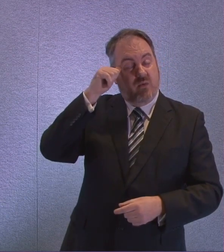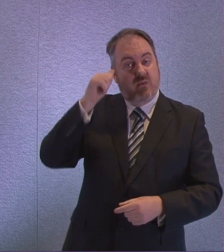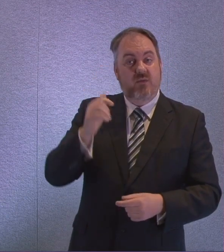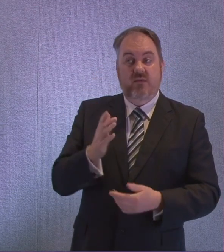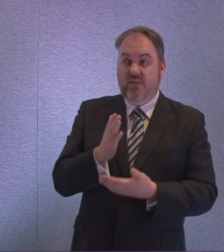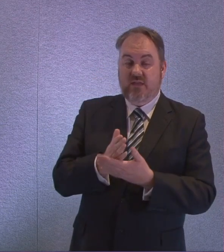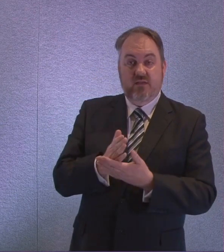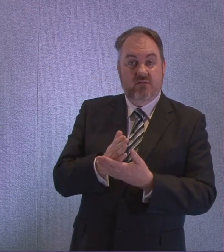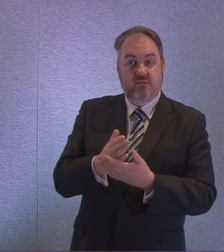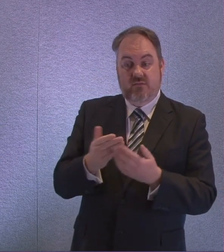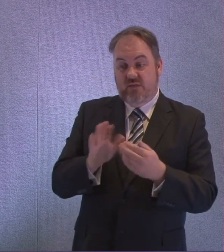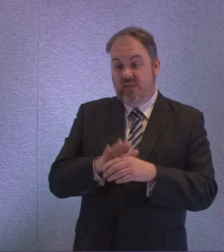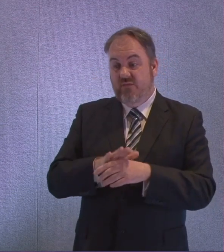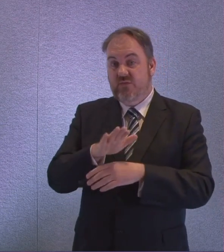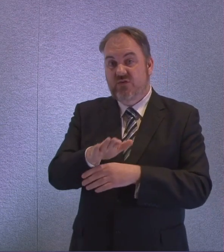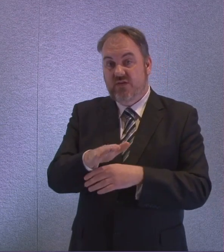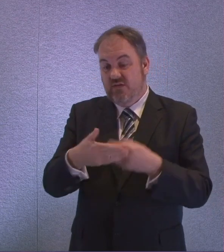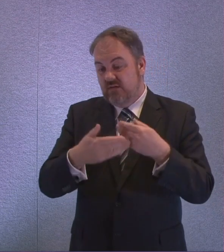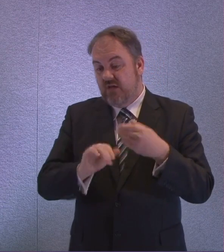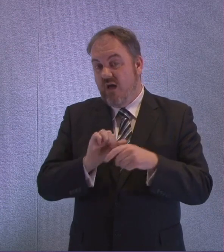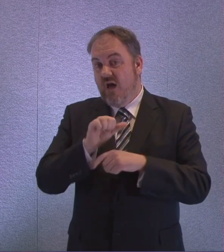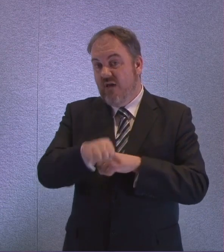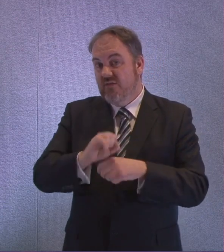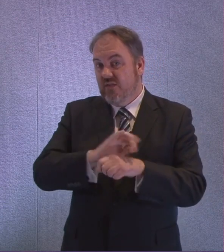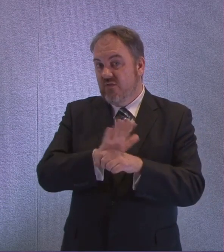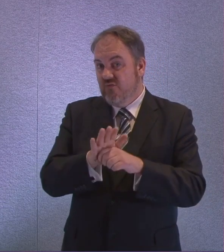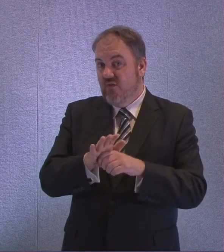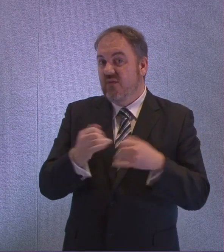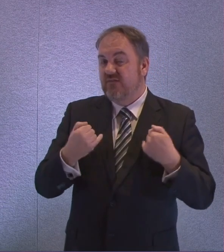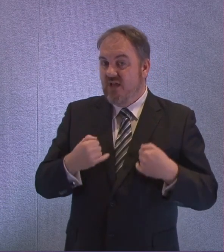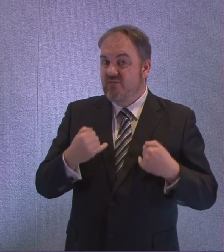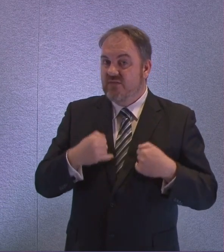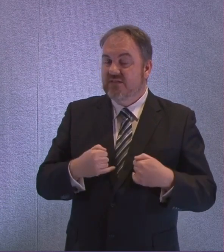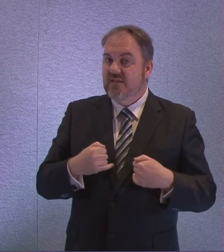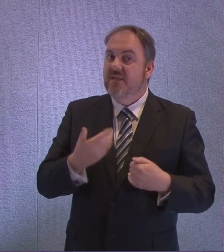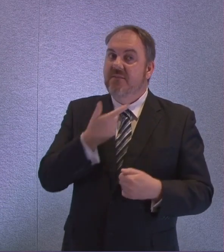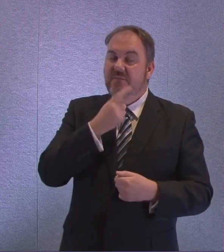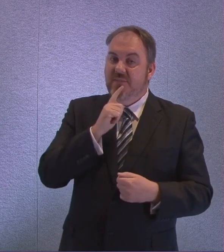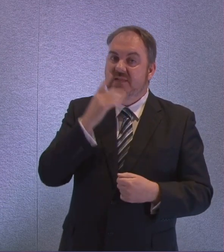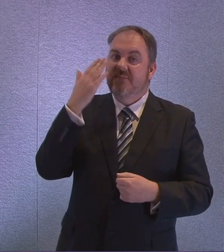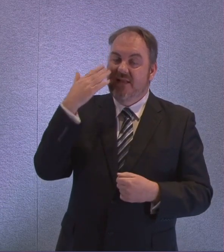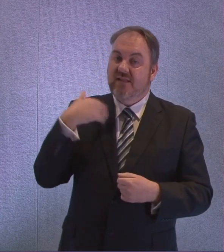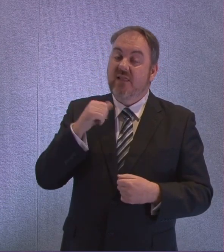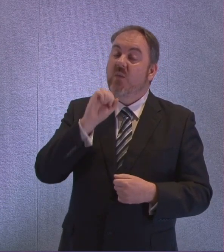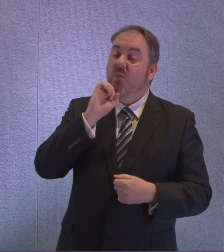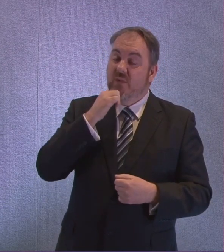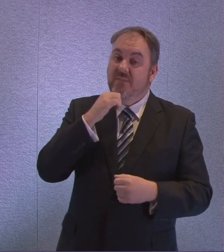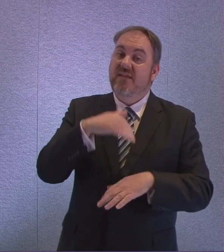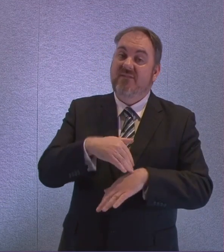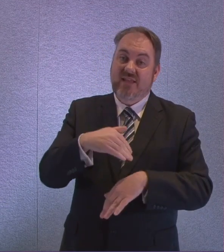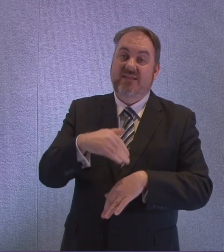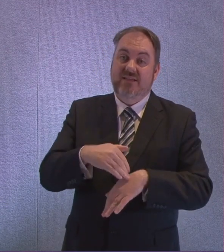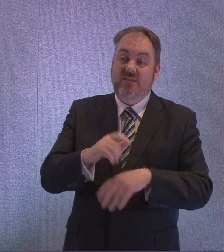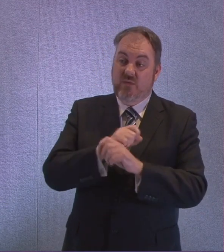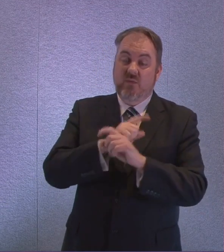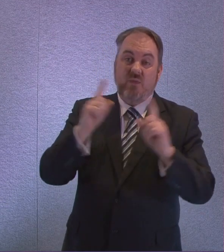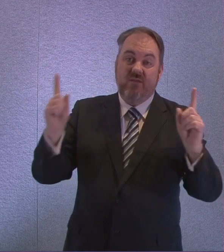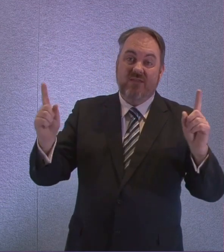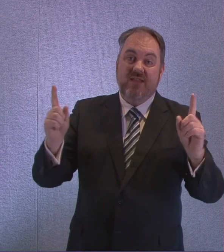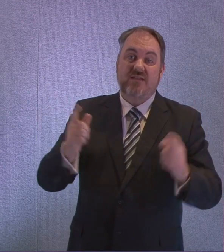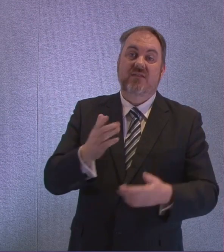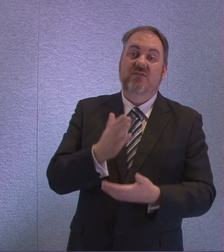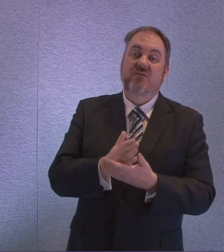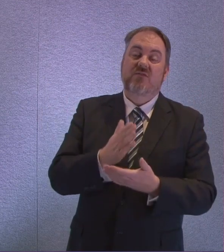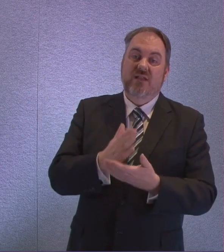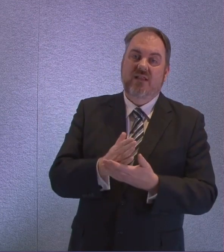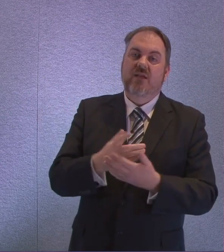a long time afterwards we're going to be dealing with a mental health legacy of it and we need to make sure that the services that provide the help